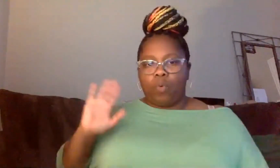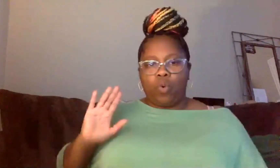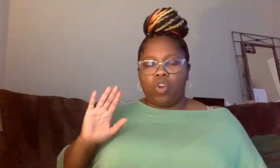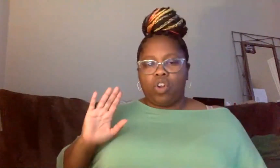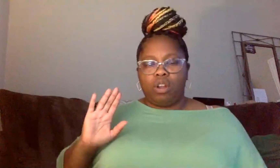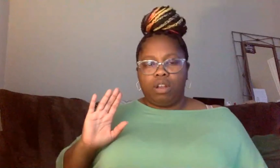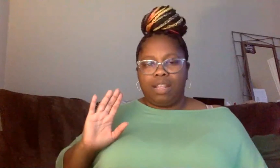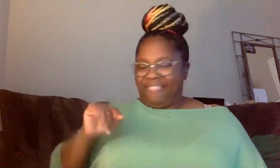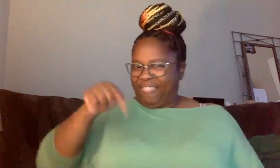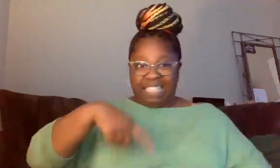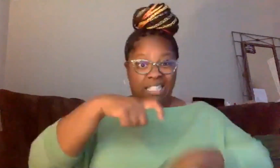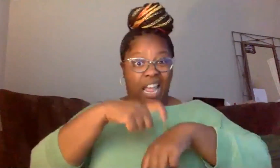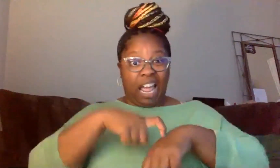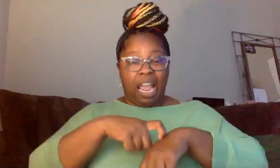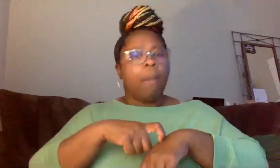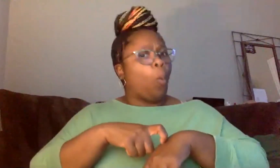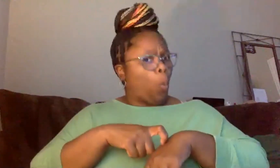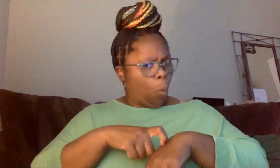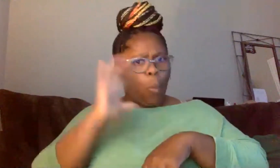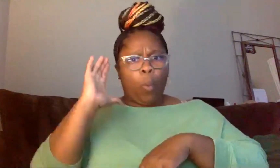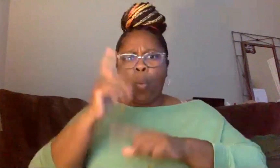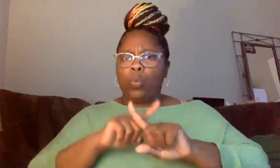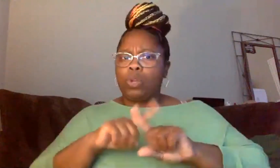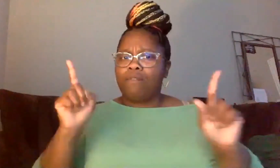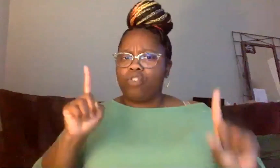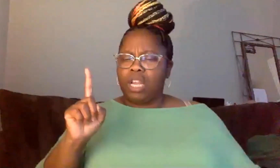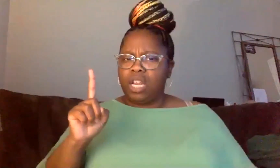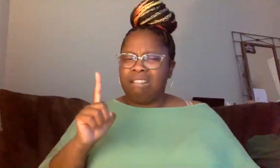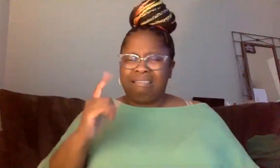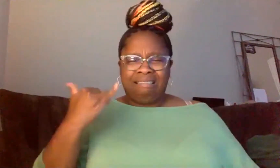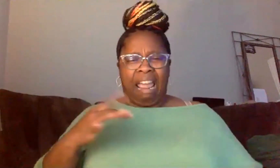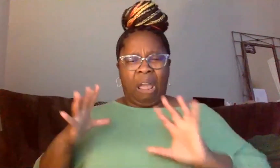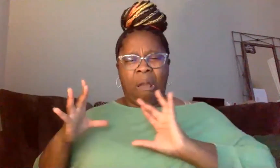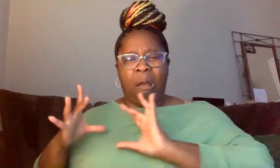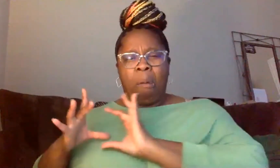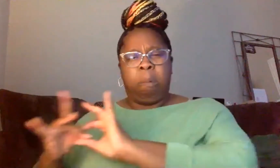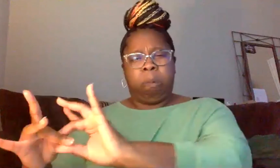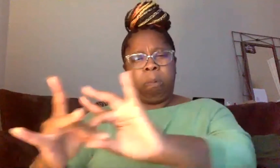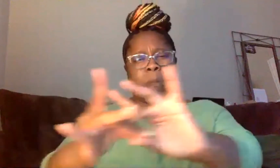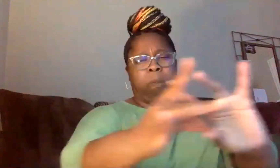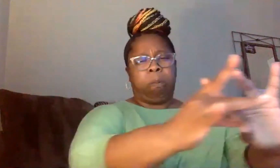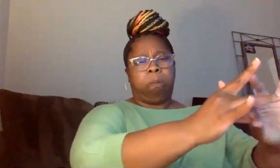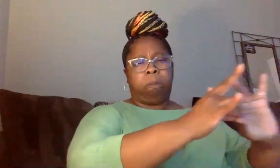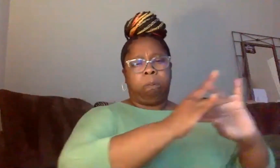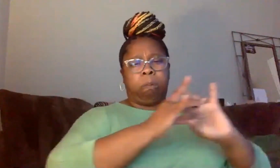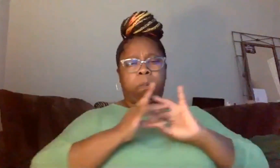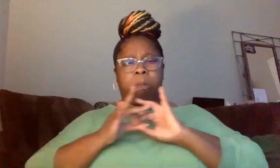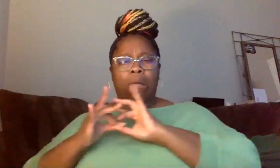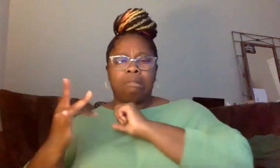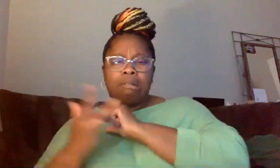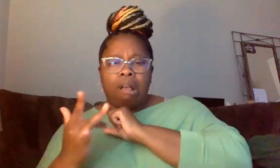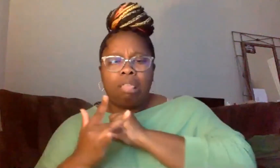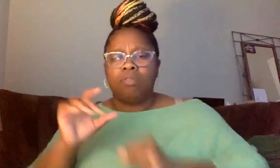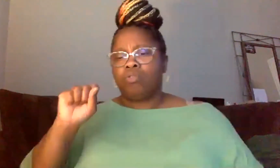It is not the same thing. There has never been a unified cry through social media and technology that we are seeing.